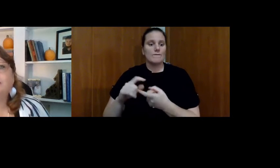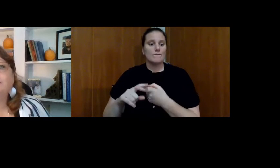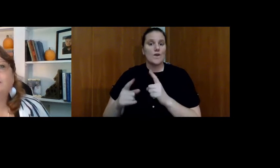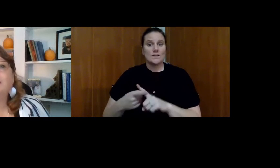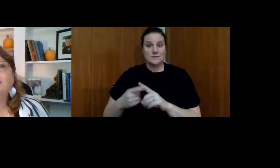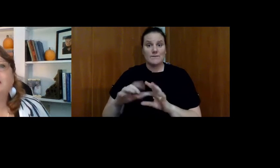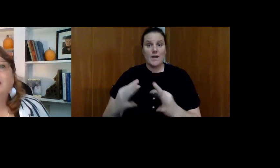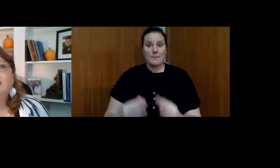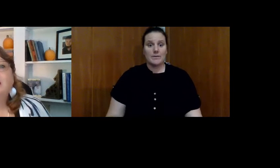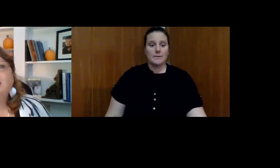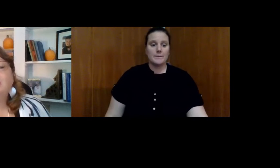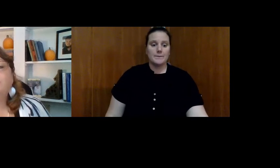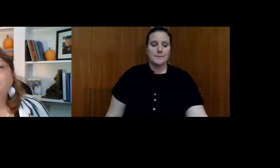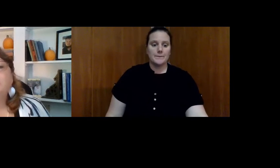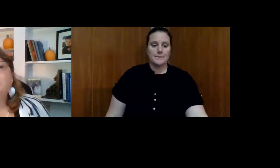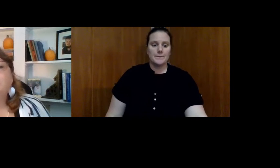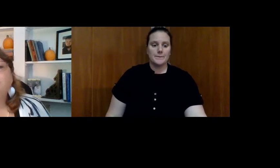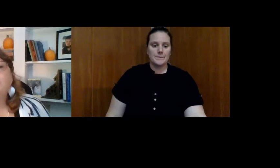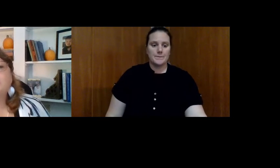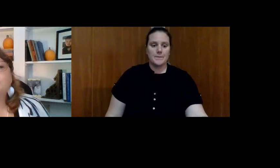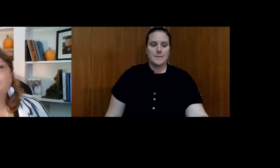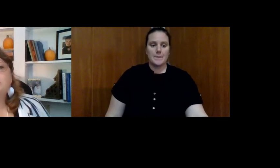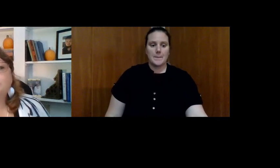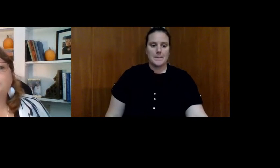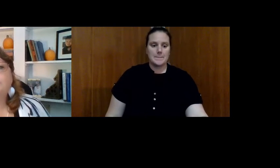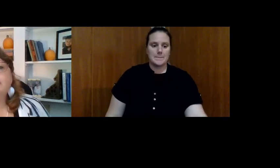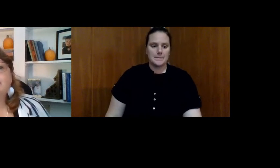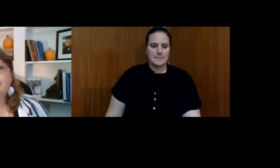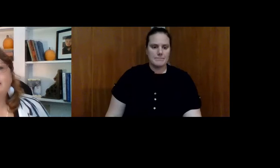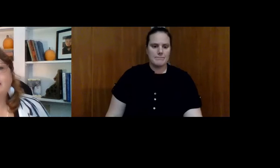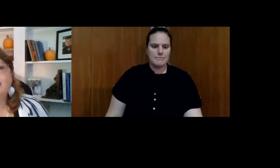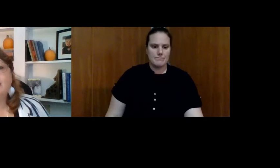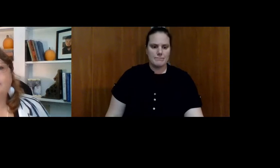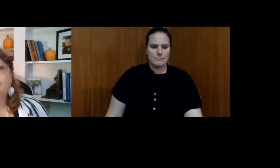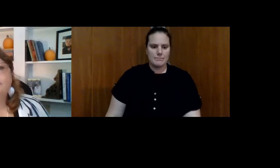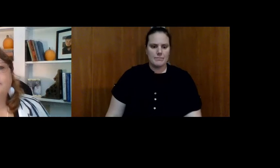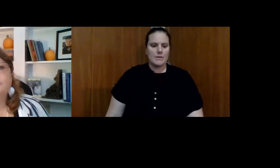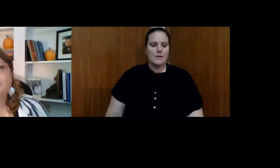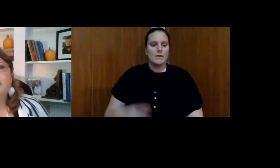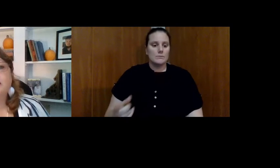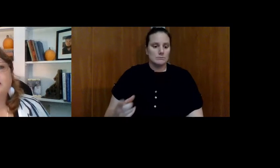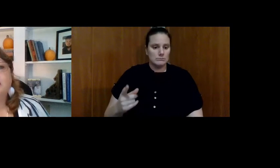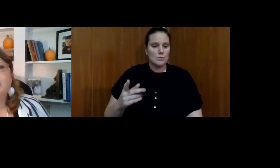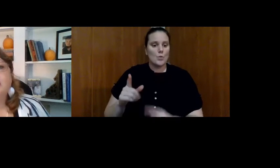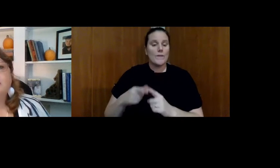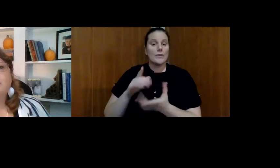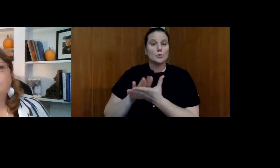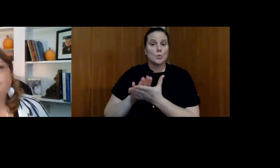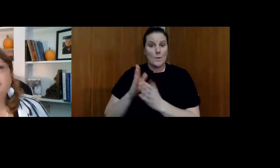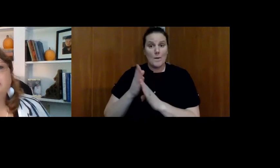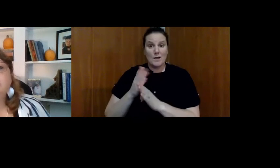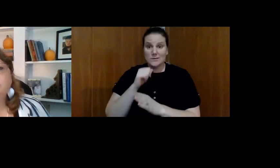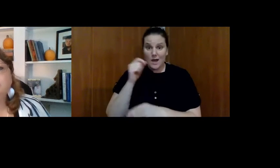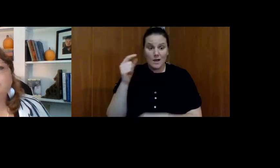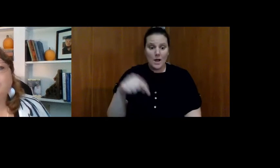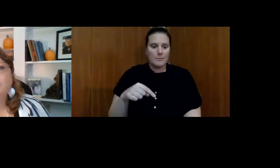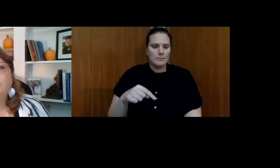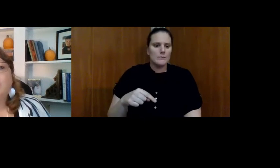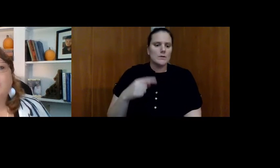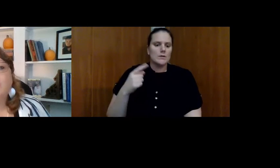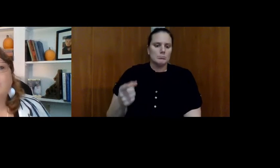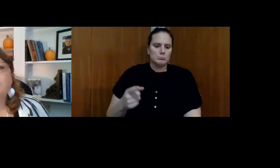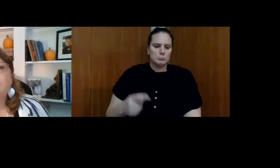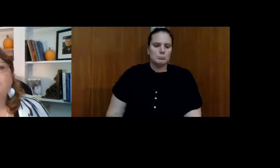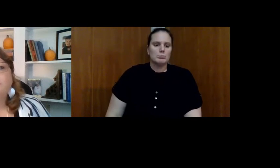family, right? Because when the school bus doesn't come, right, then we need to